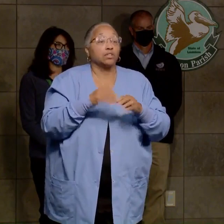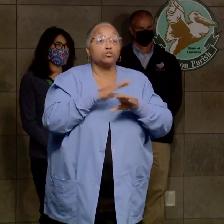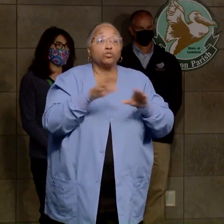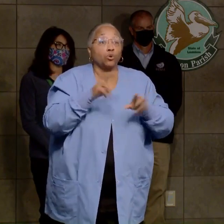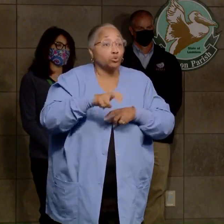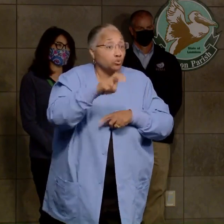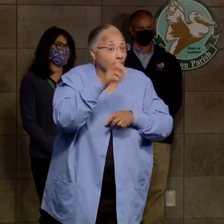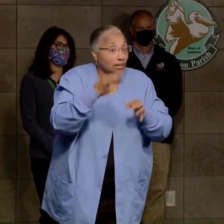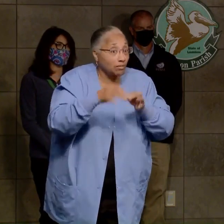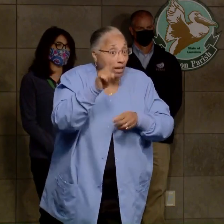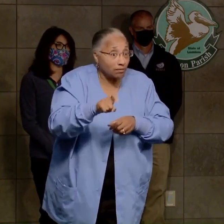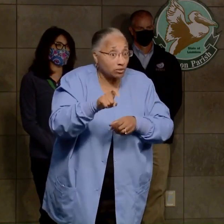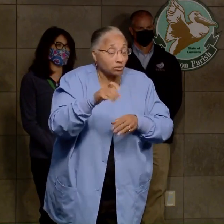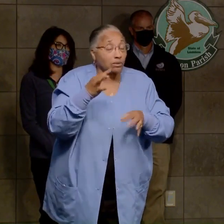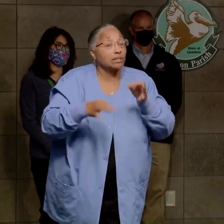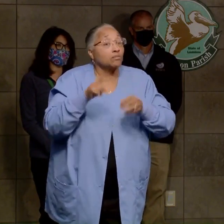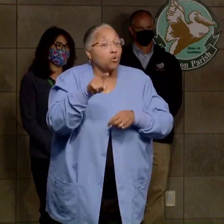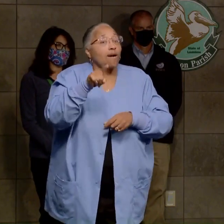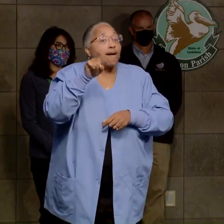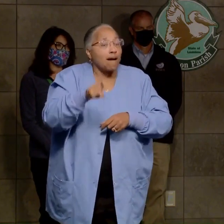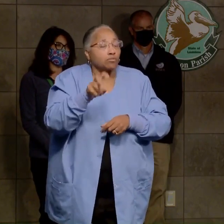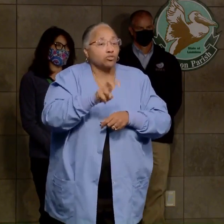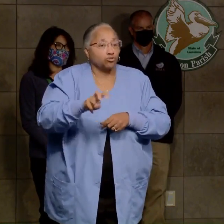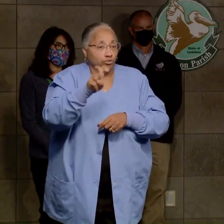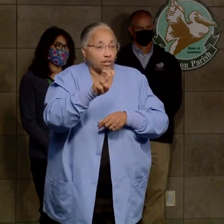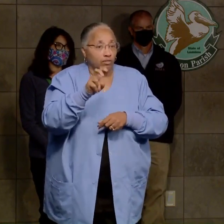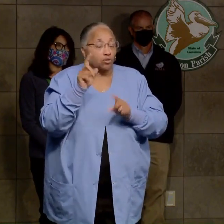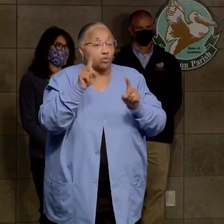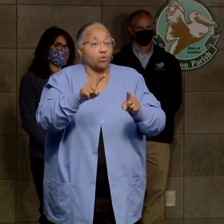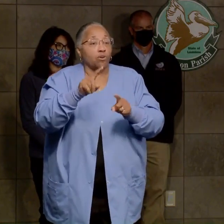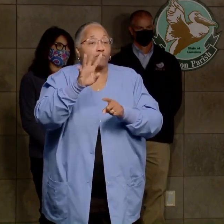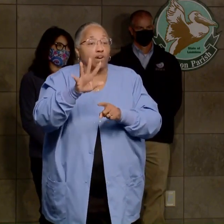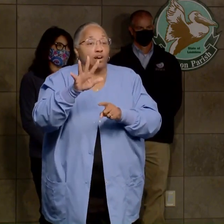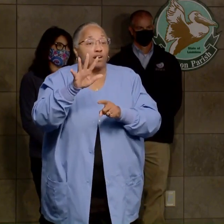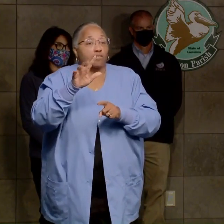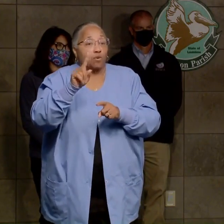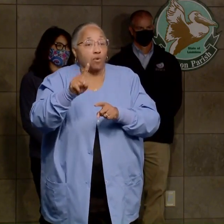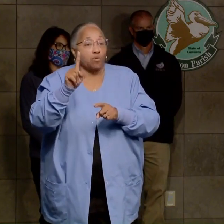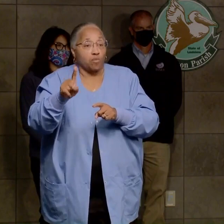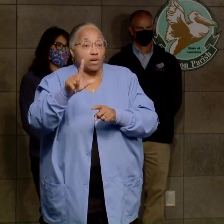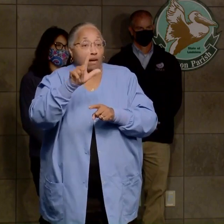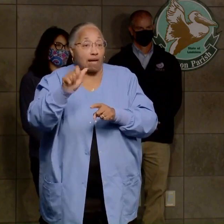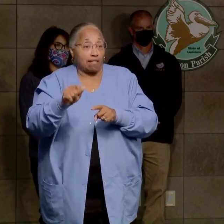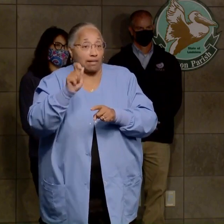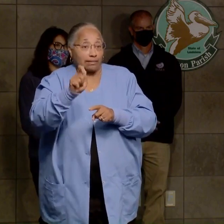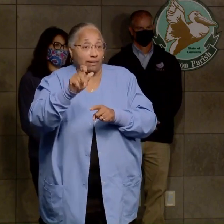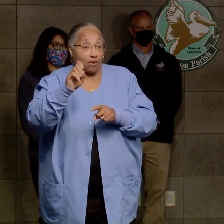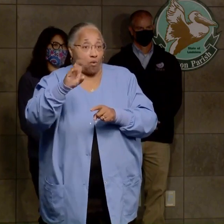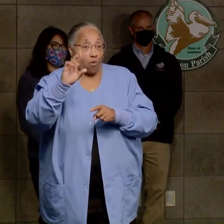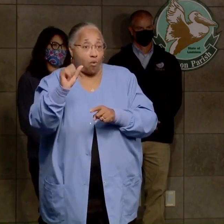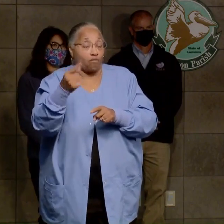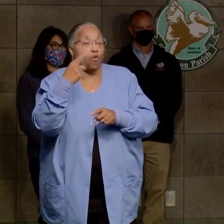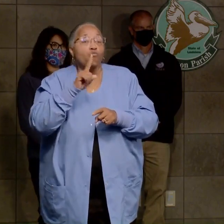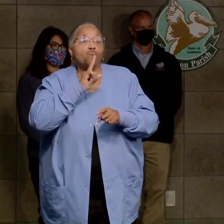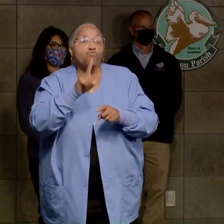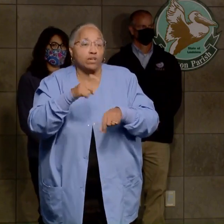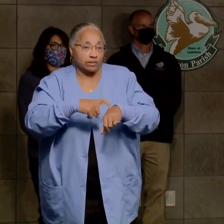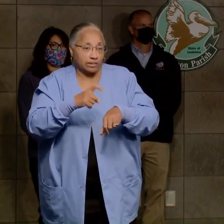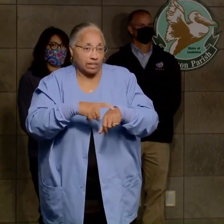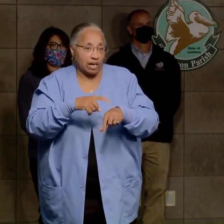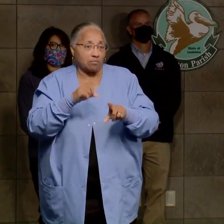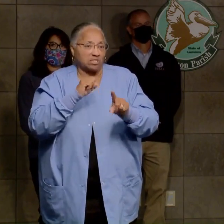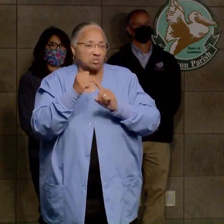don't need to, but if you need to travel, please go to 511la.org for real-time information about road conditions and closures